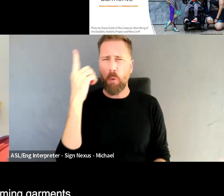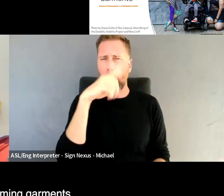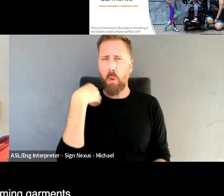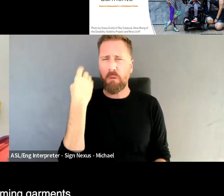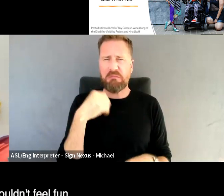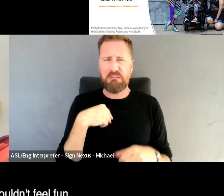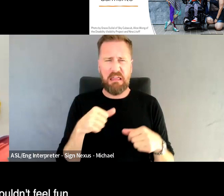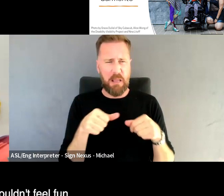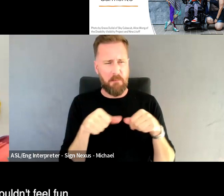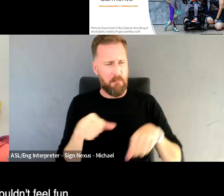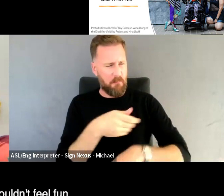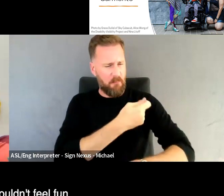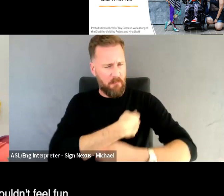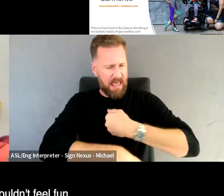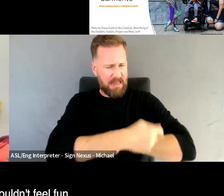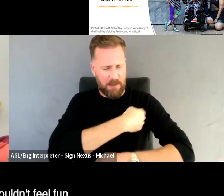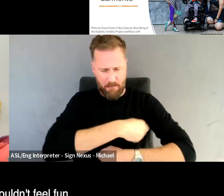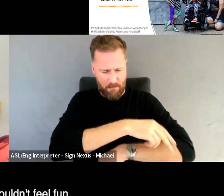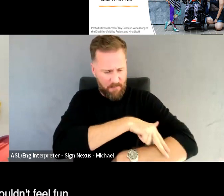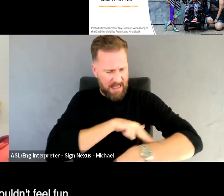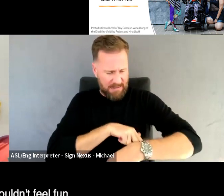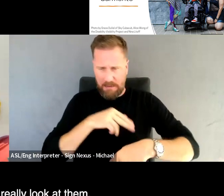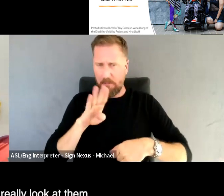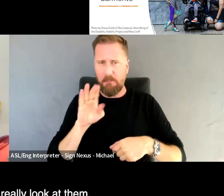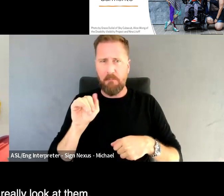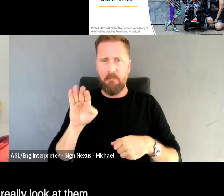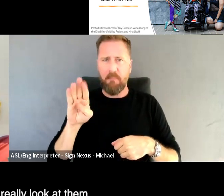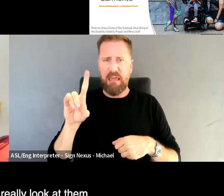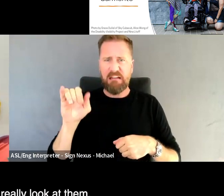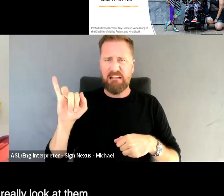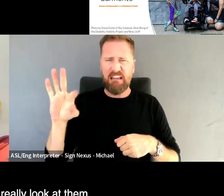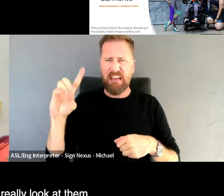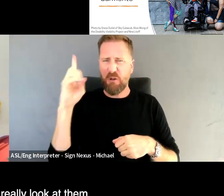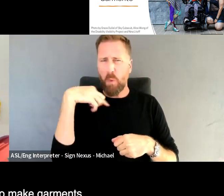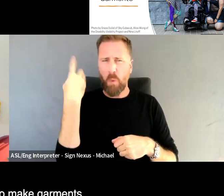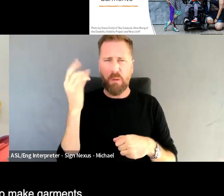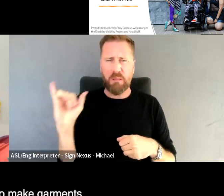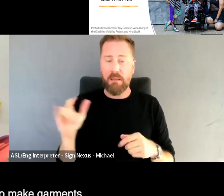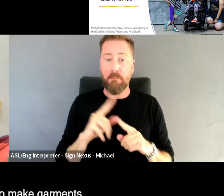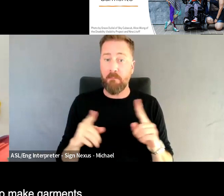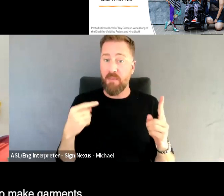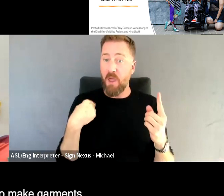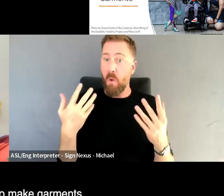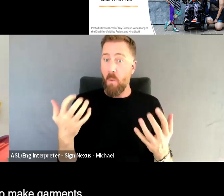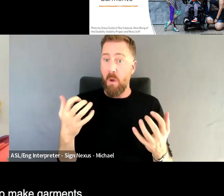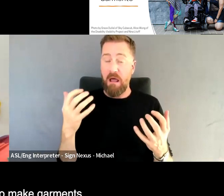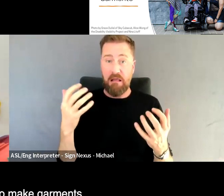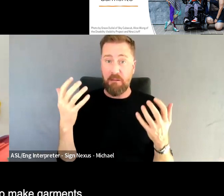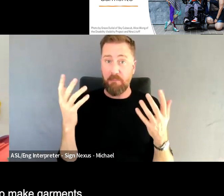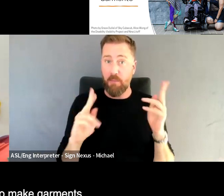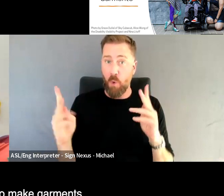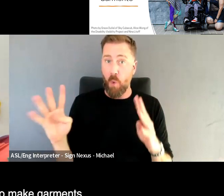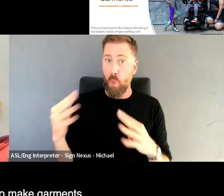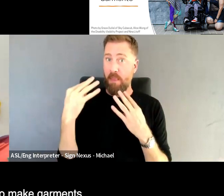affirming garments, but they wouldn't feel fun to have people really look at them. So I wanted to make